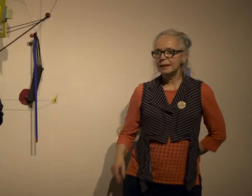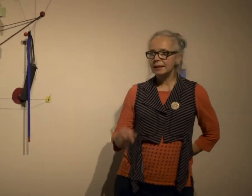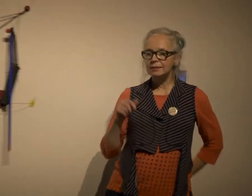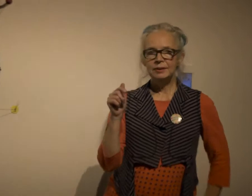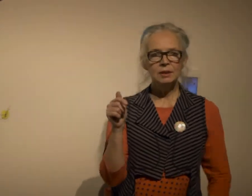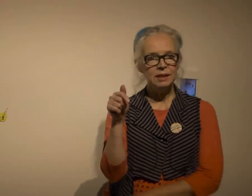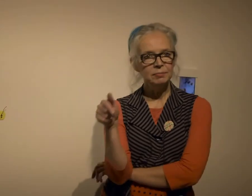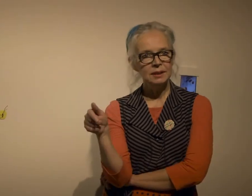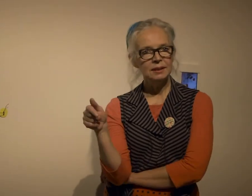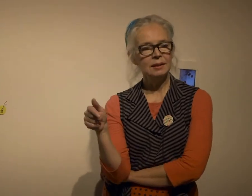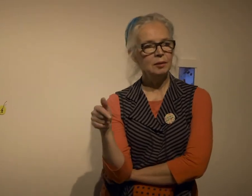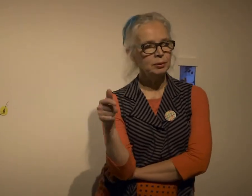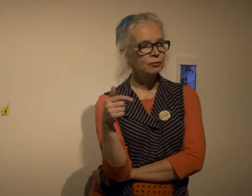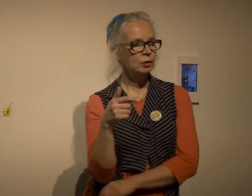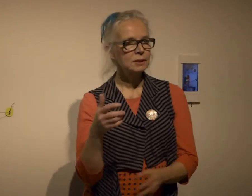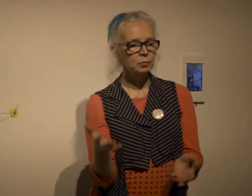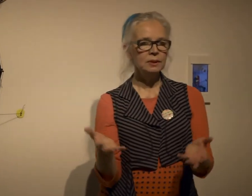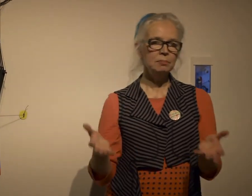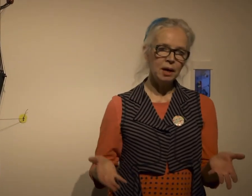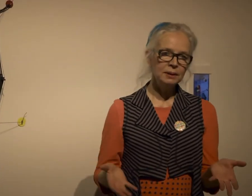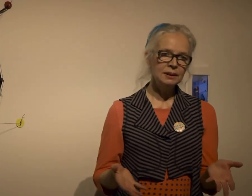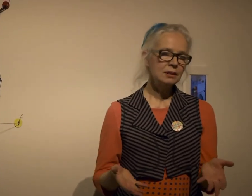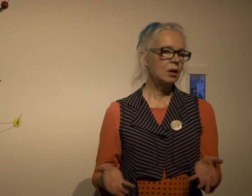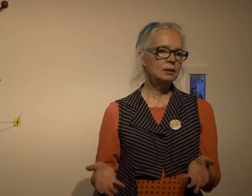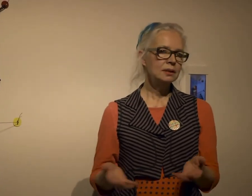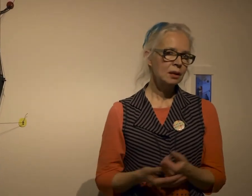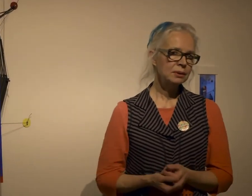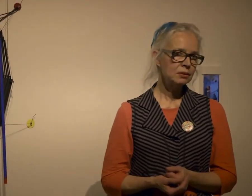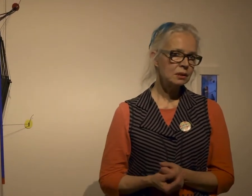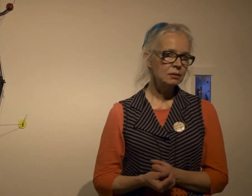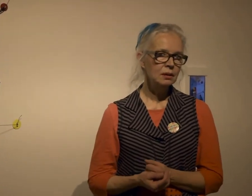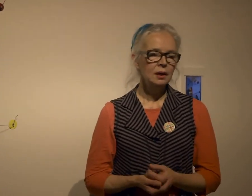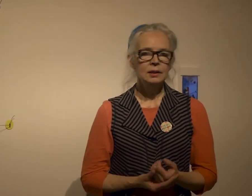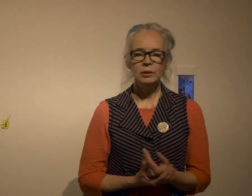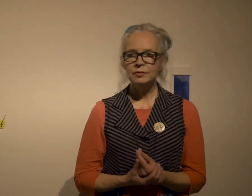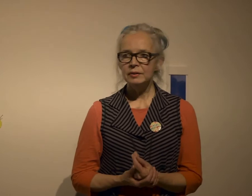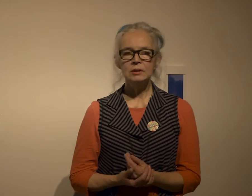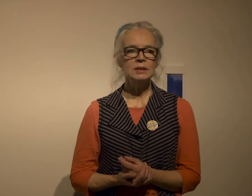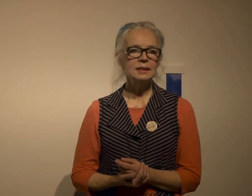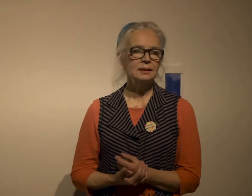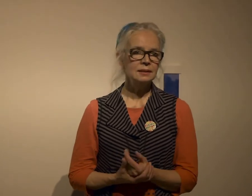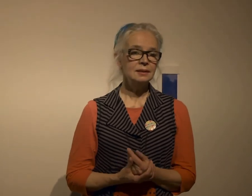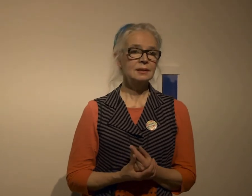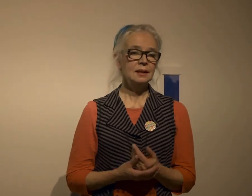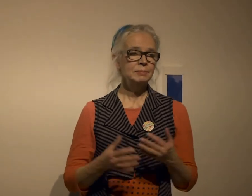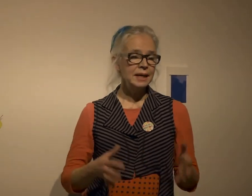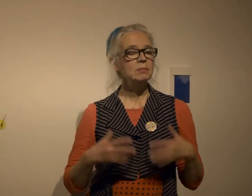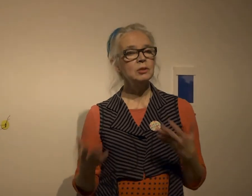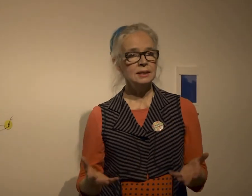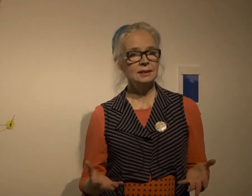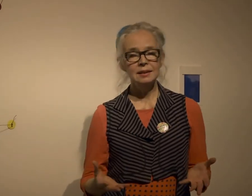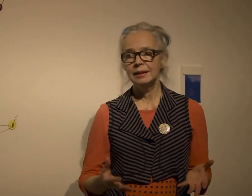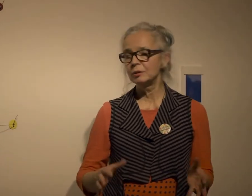I had videotaped the performance with the puppet in Scotland a couple years ago so I was very interested in I